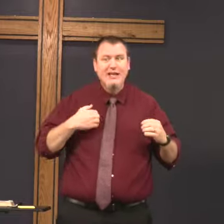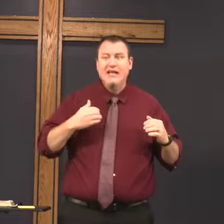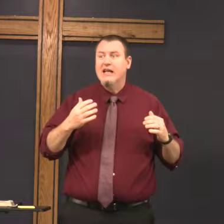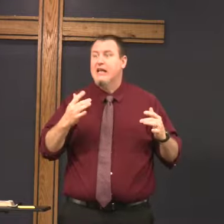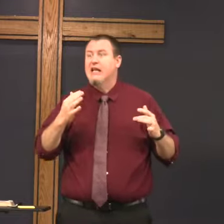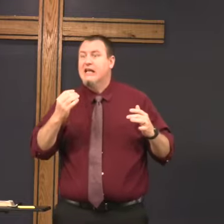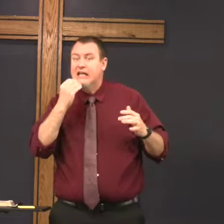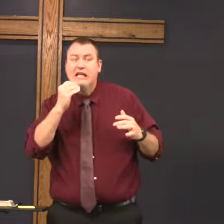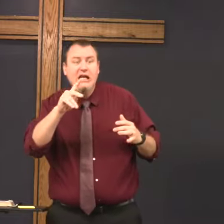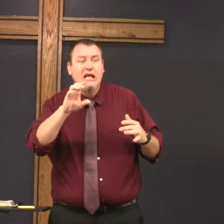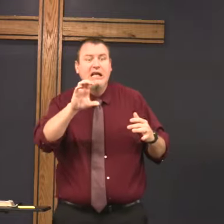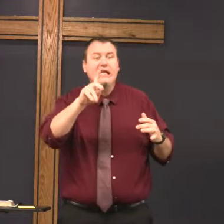exercise, exercise,